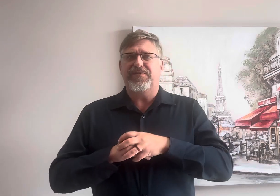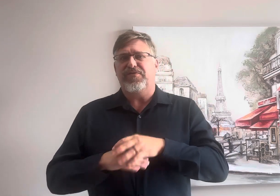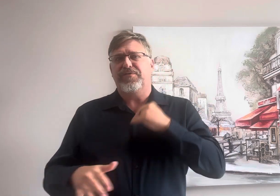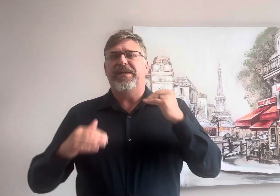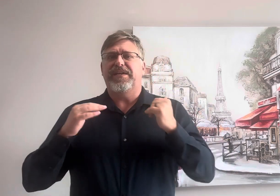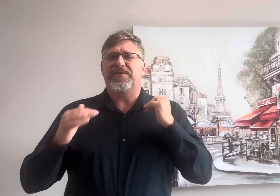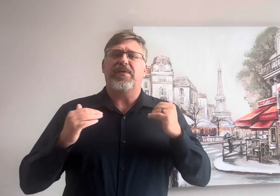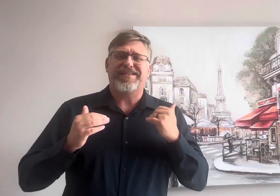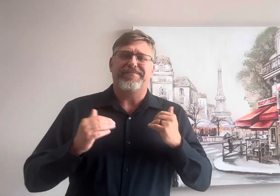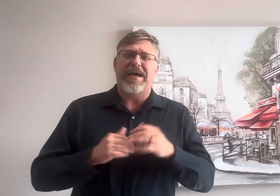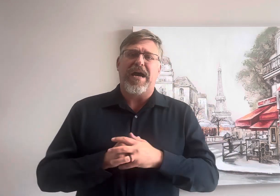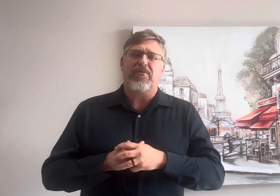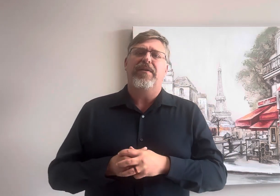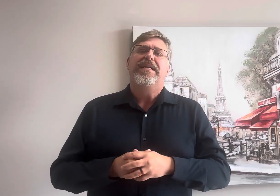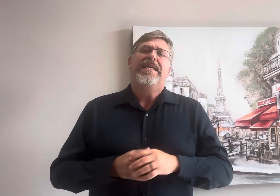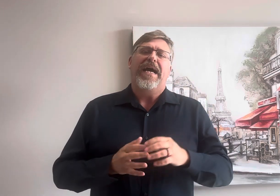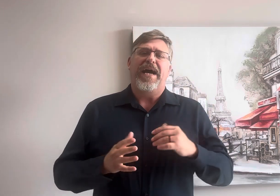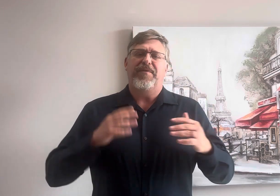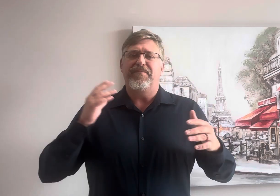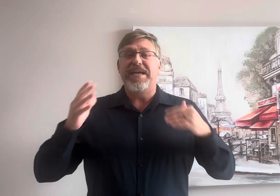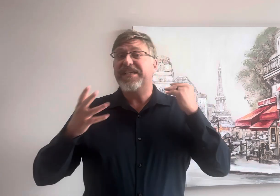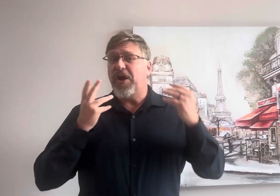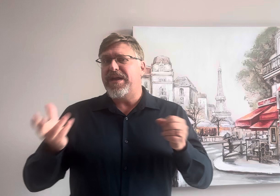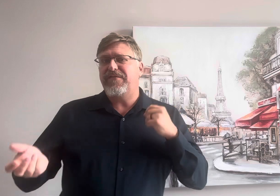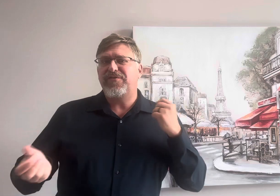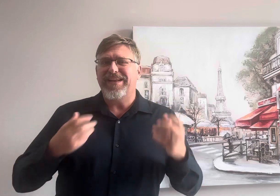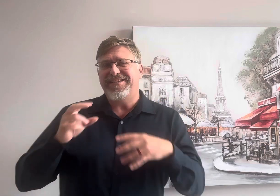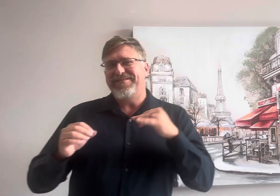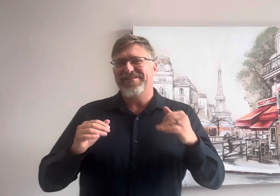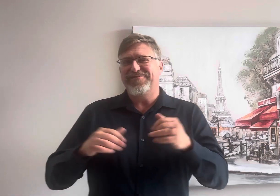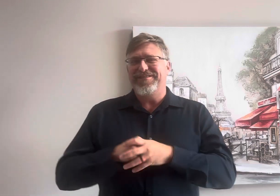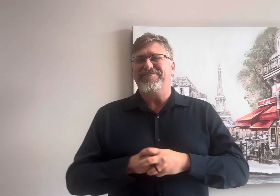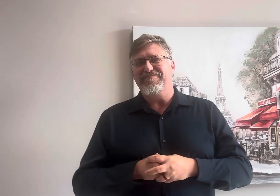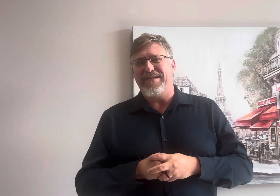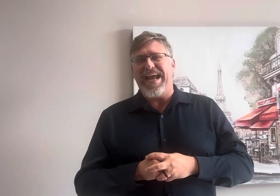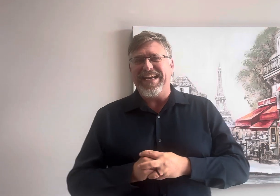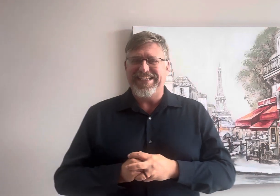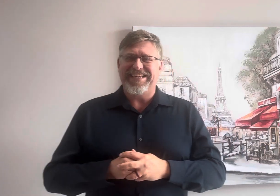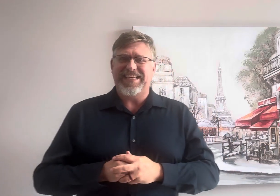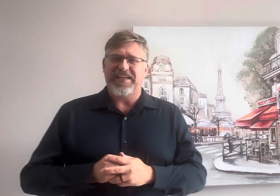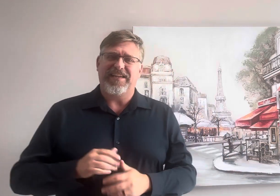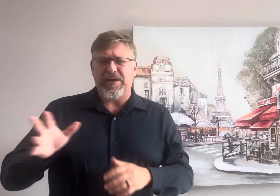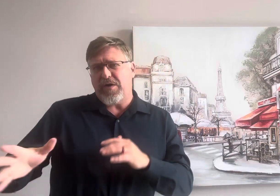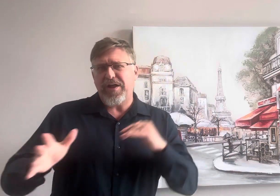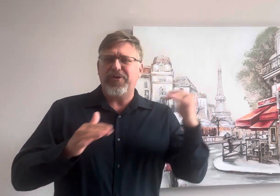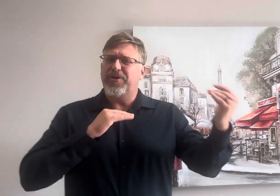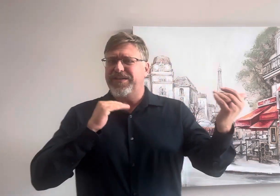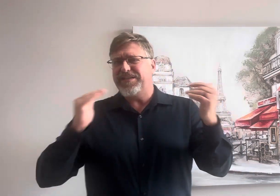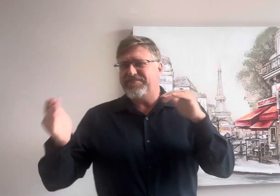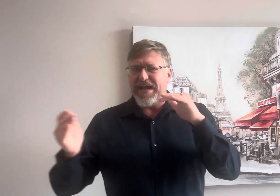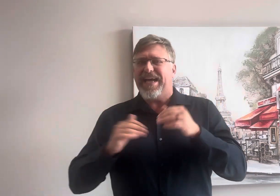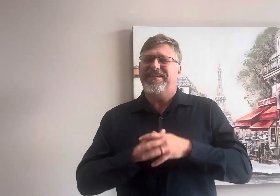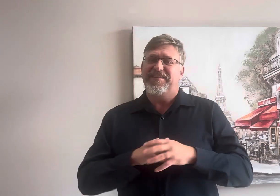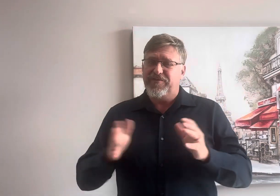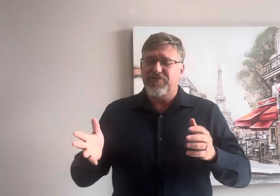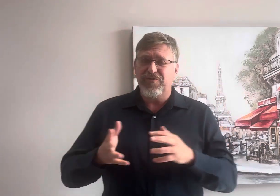social media as well as the power um amazing how many of you like to be a little diplomatic in the sense of like well goods and bads and true